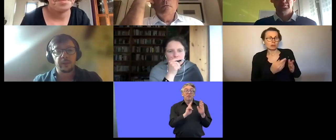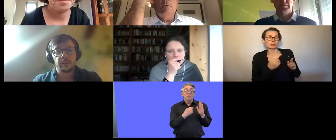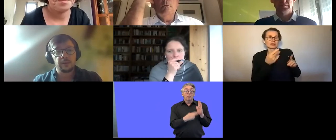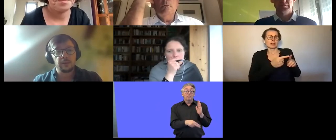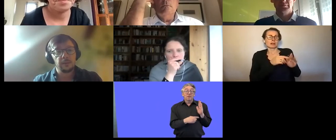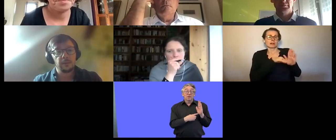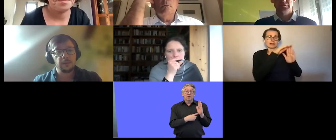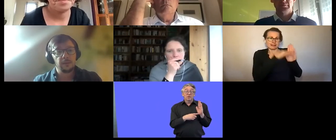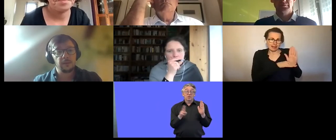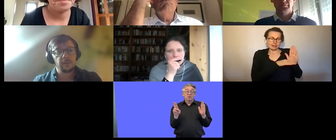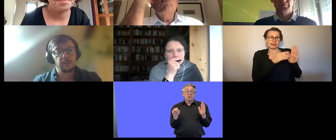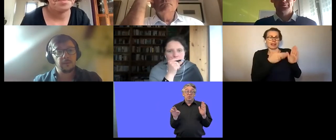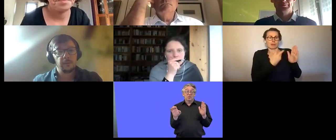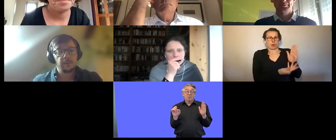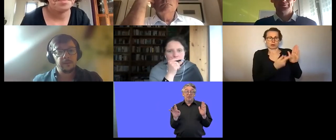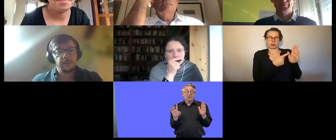fully